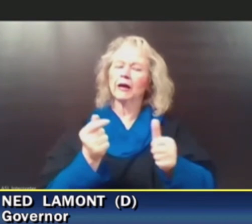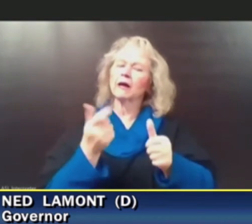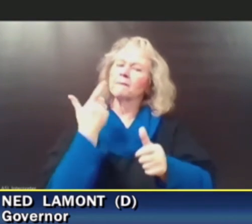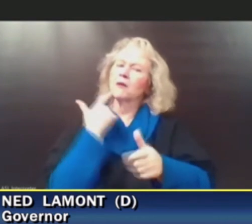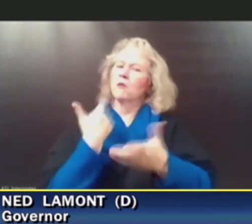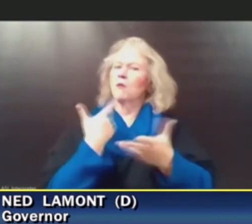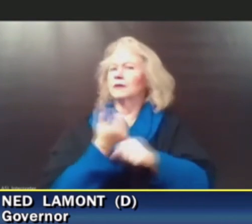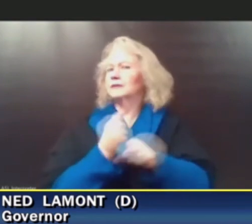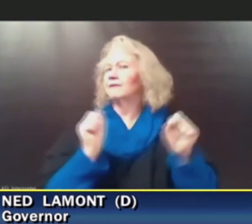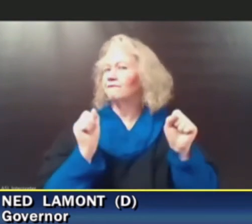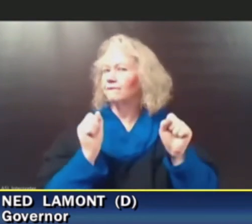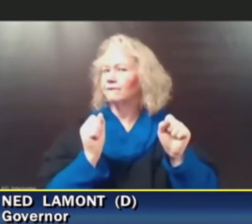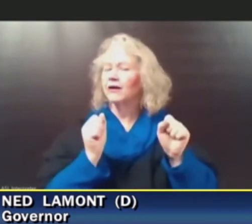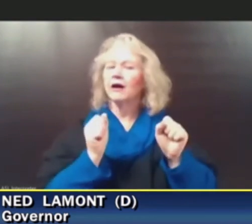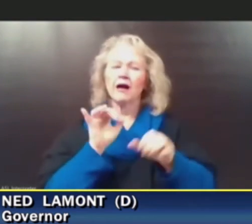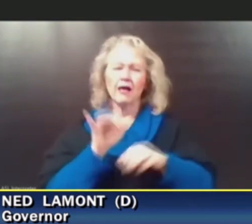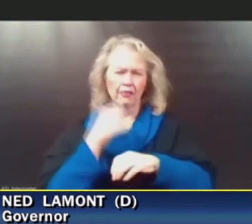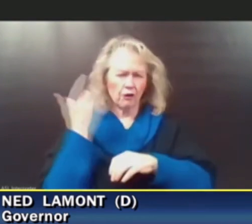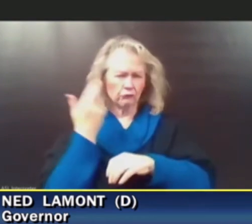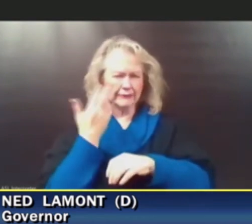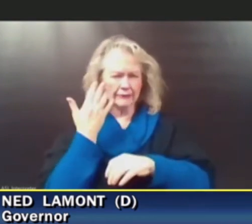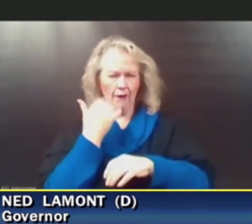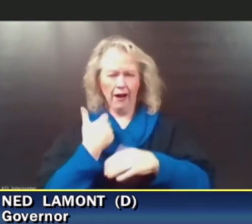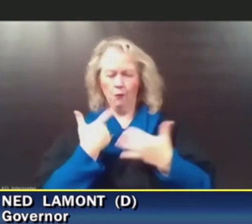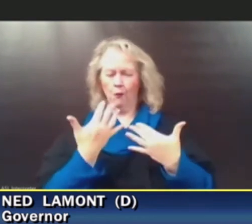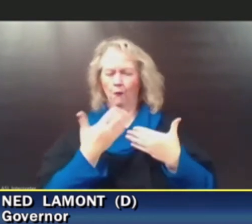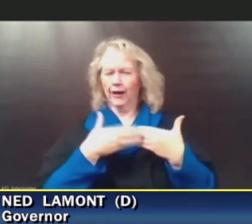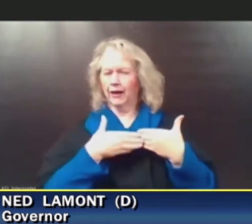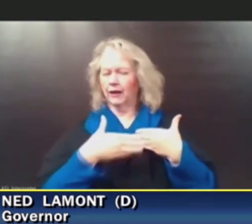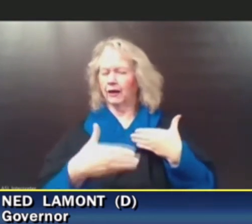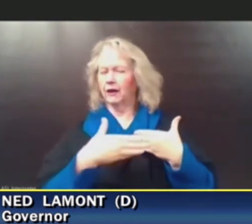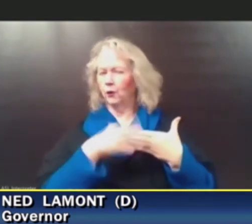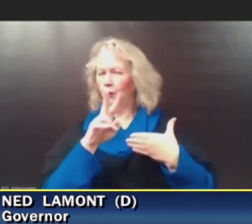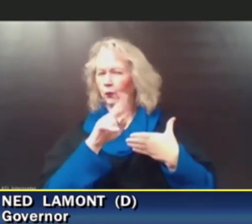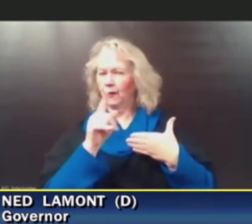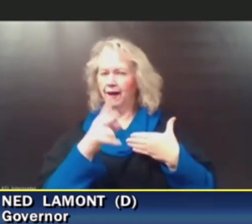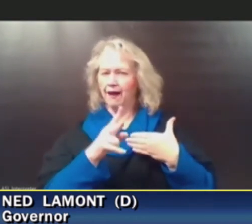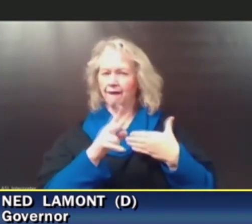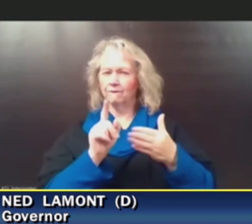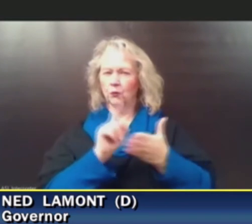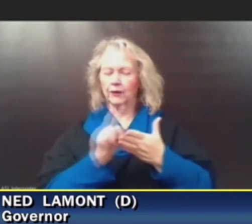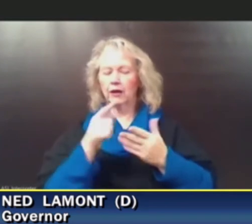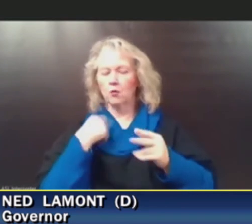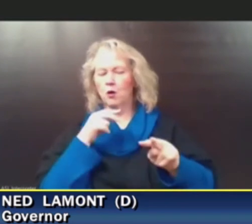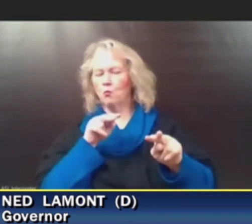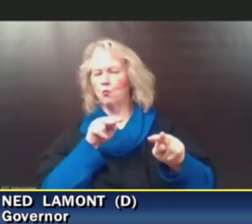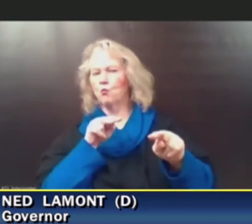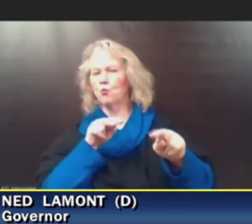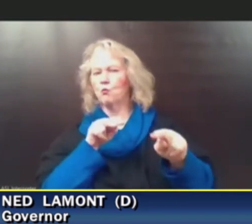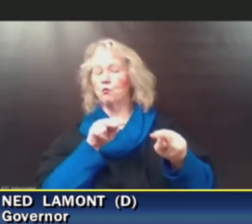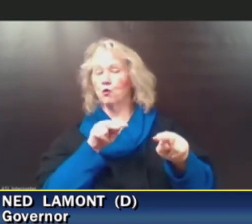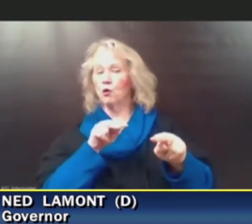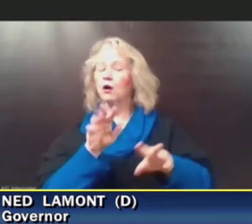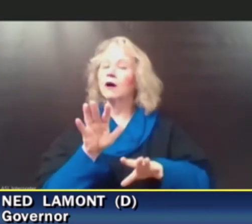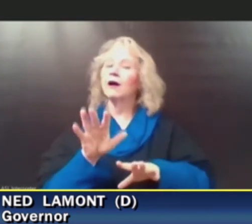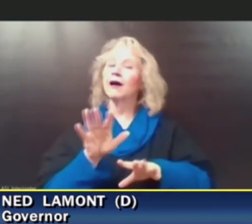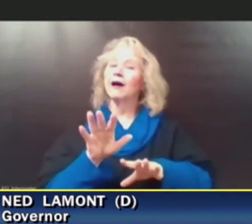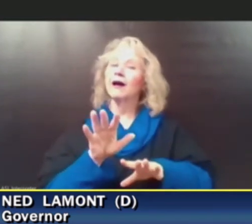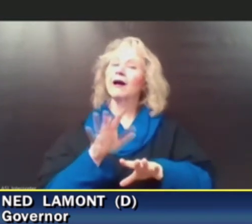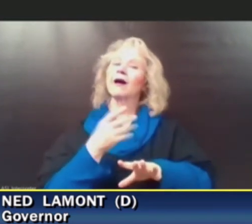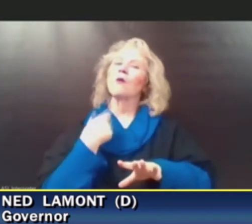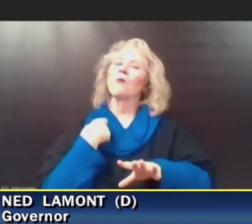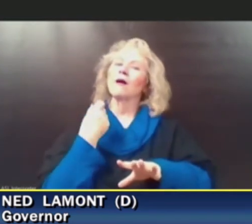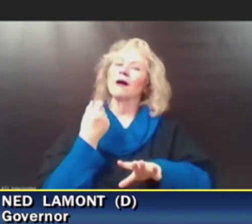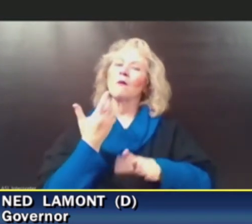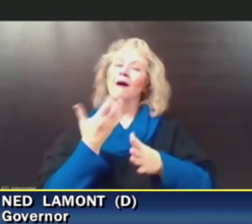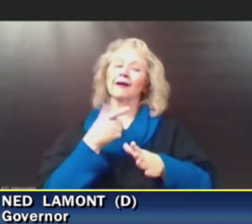that's one more reason why I think we're waiting another, you know, two more weeks of window. And by the way, we wanted to do it after the